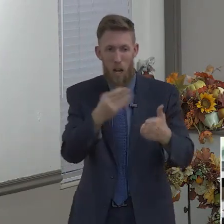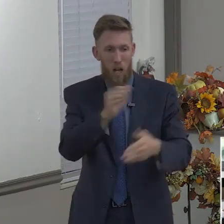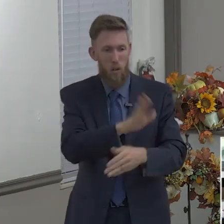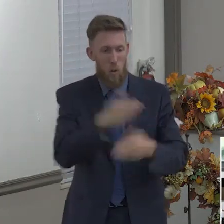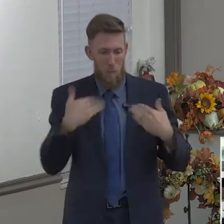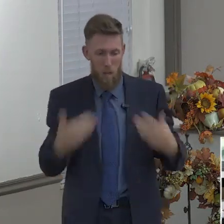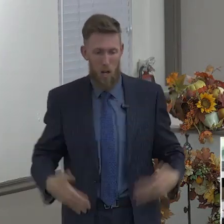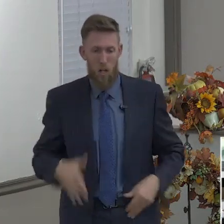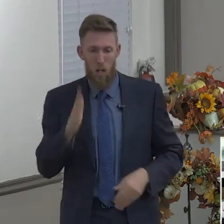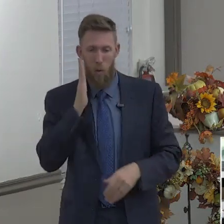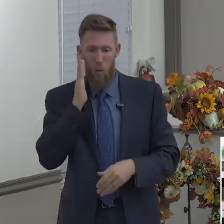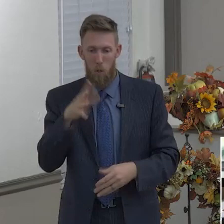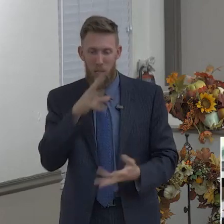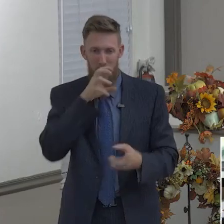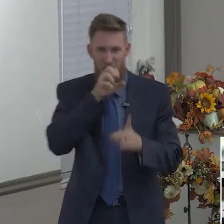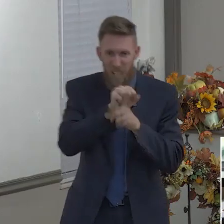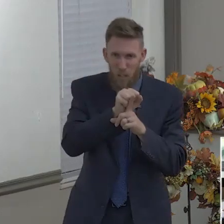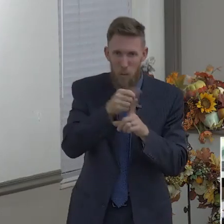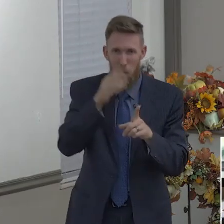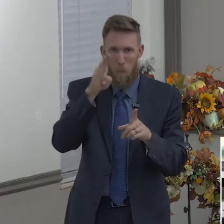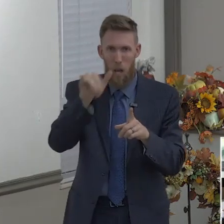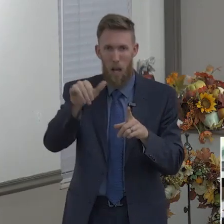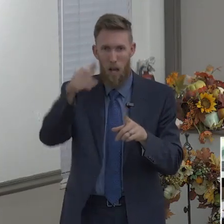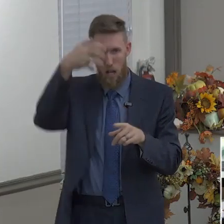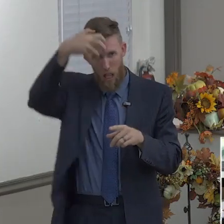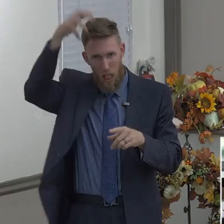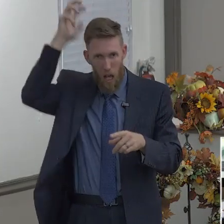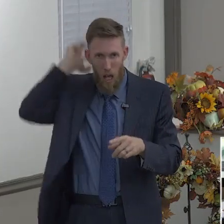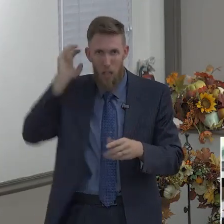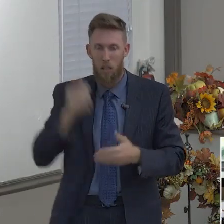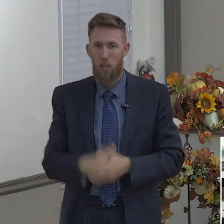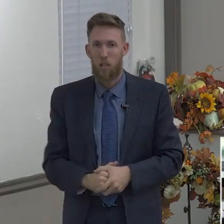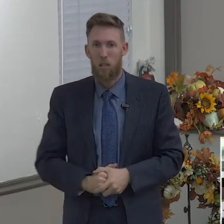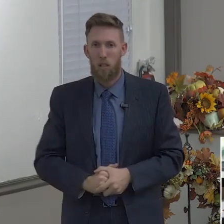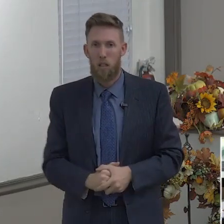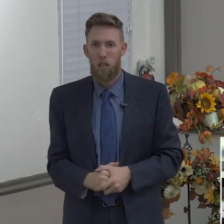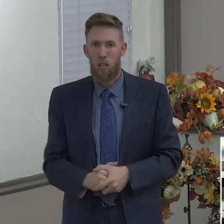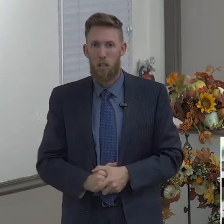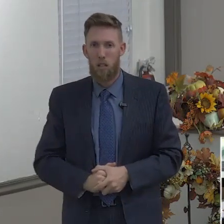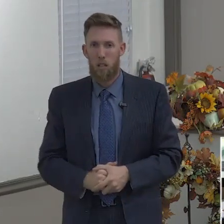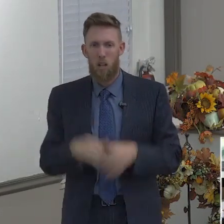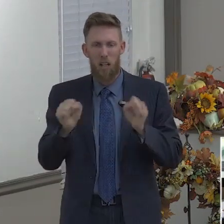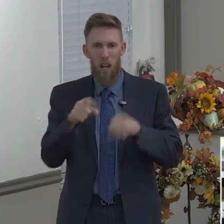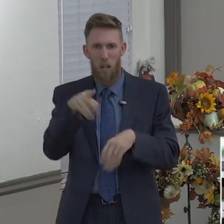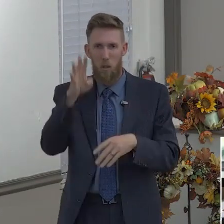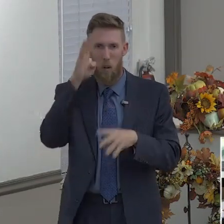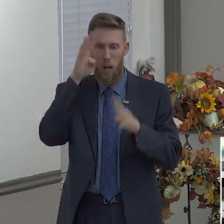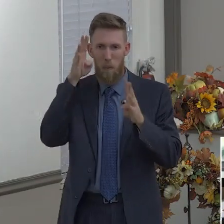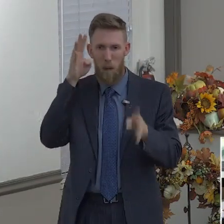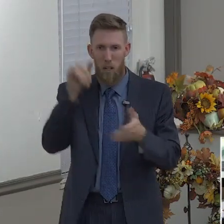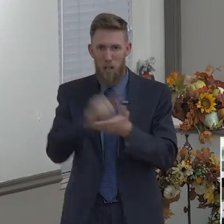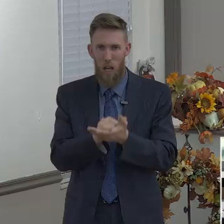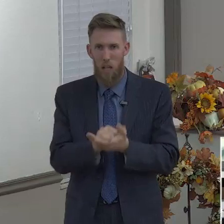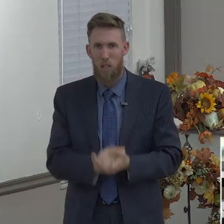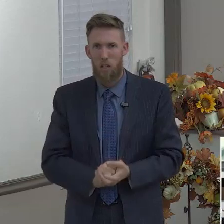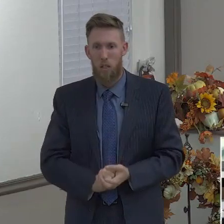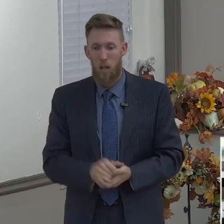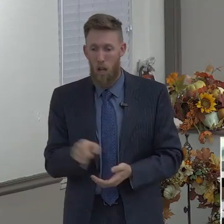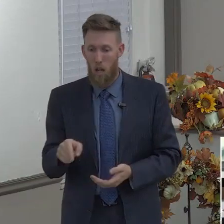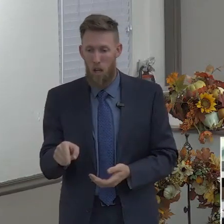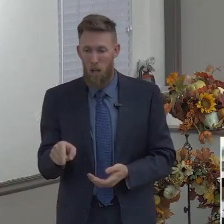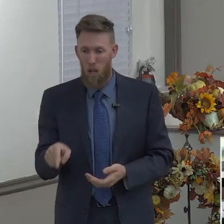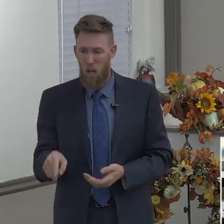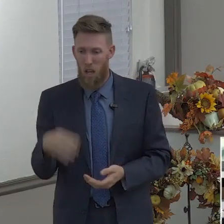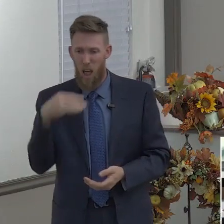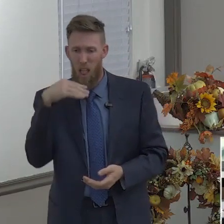you imagine being the old guy that just got this guy condemned to death? He lied to him. And now God just tells him, Hey, tell this guy he's going to die now because he